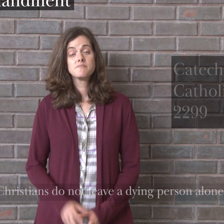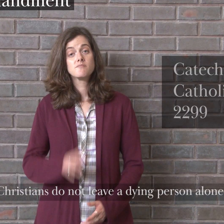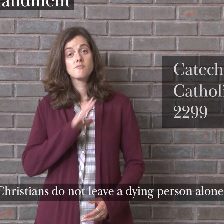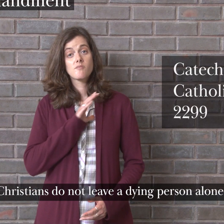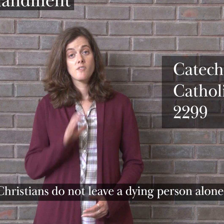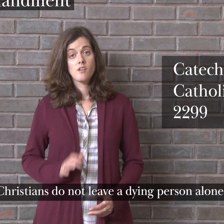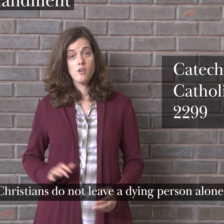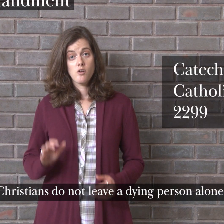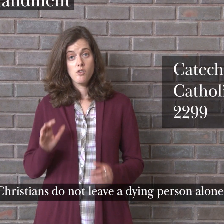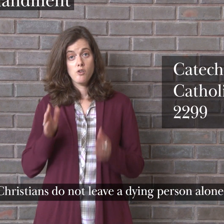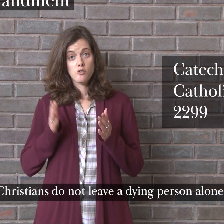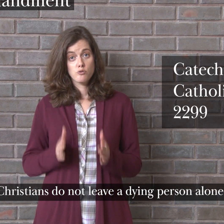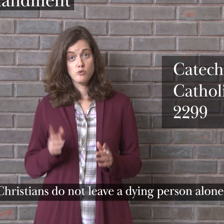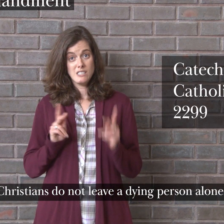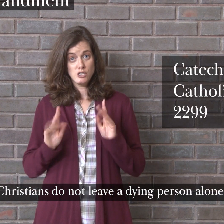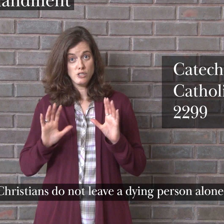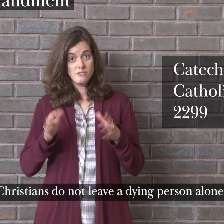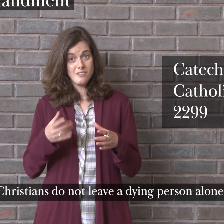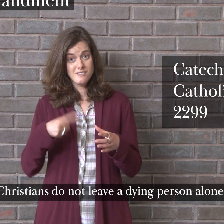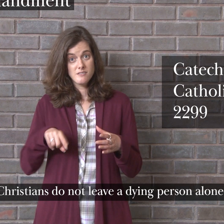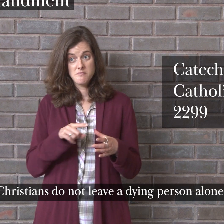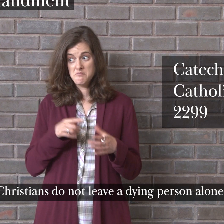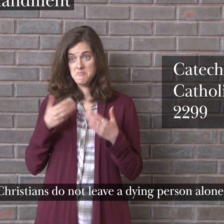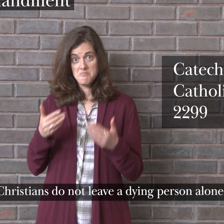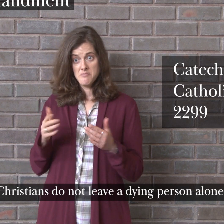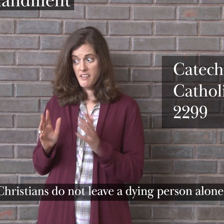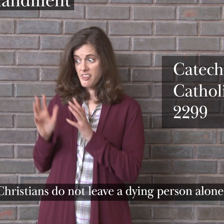Christians do not leave a dying person alone.